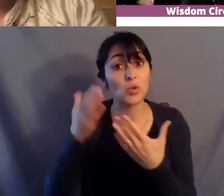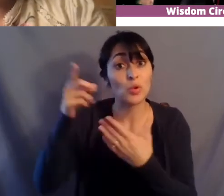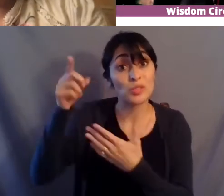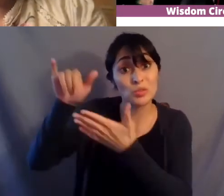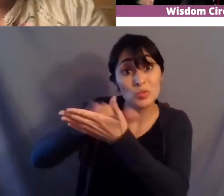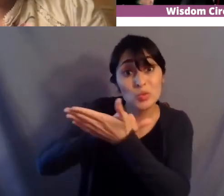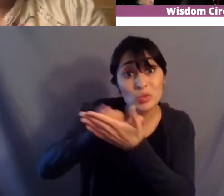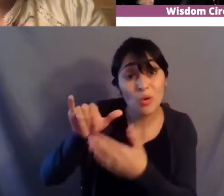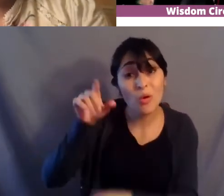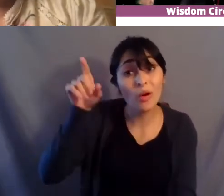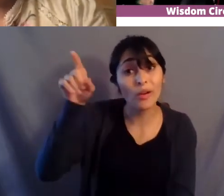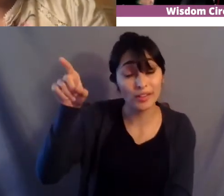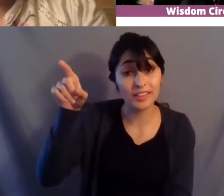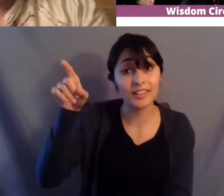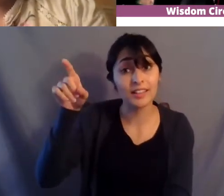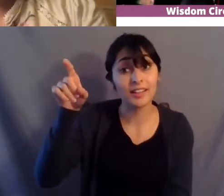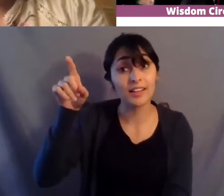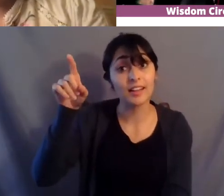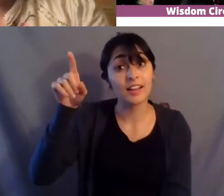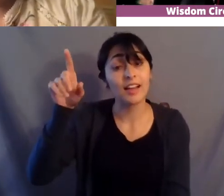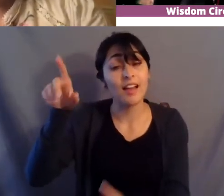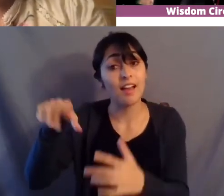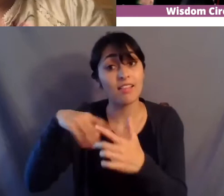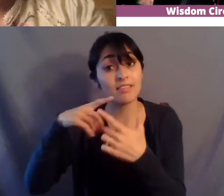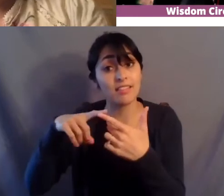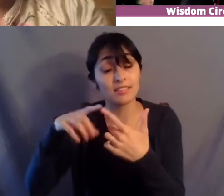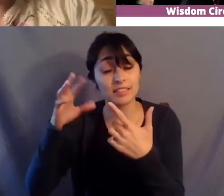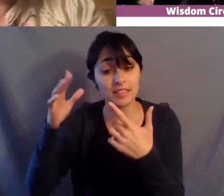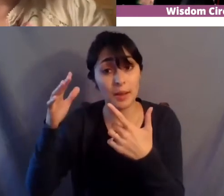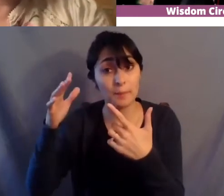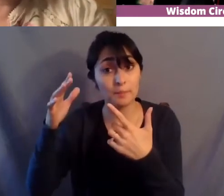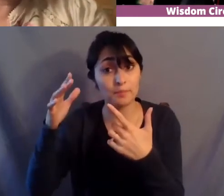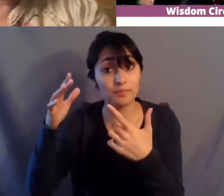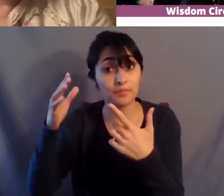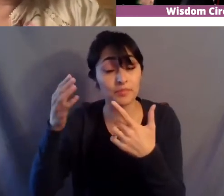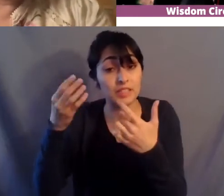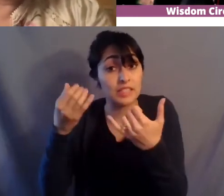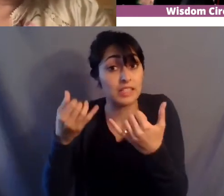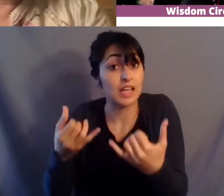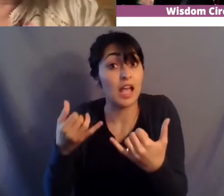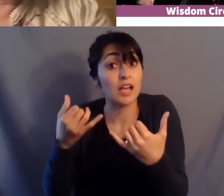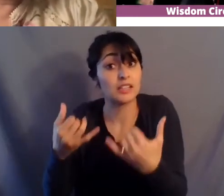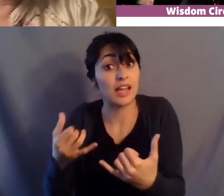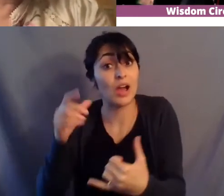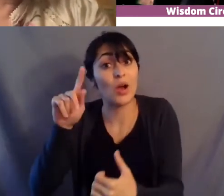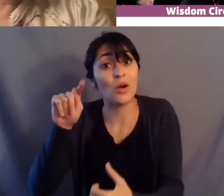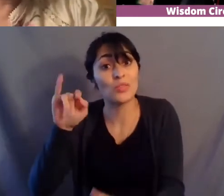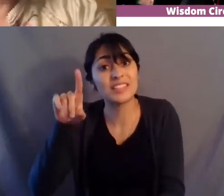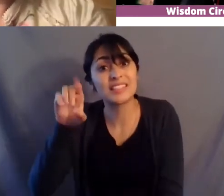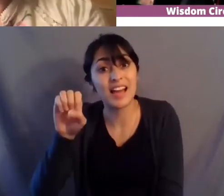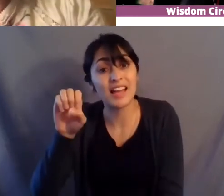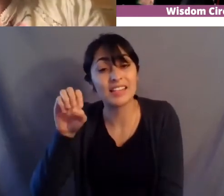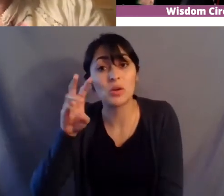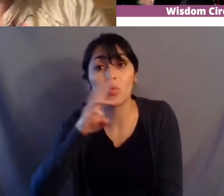and they come back to me um coming home into the tide waters and actually